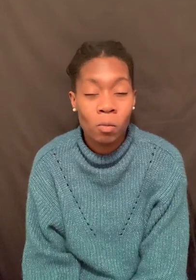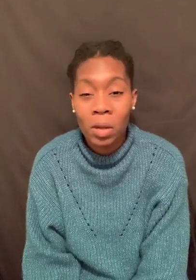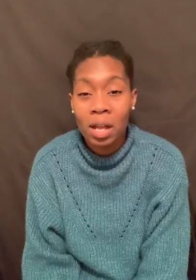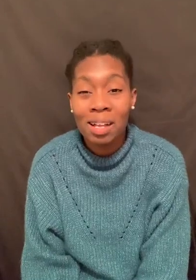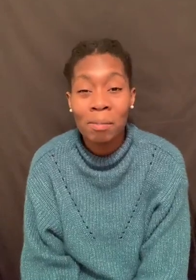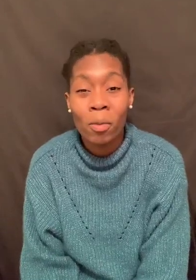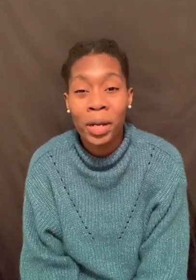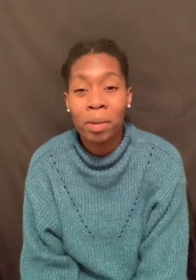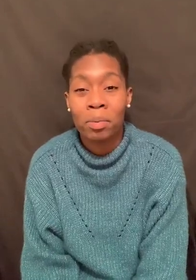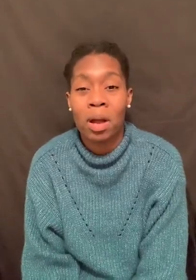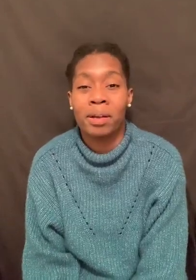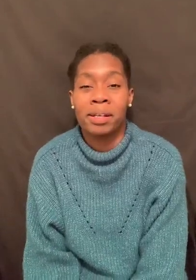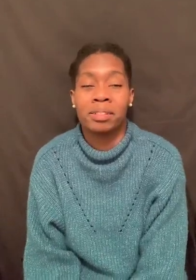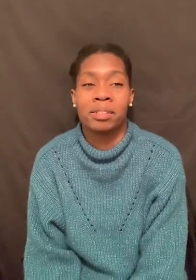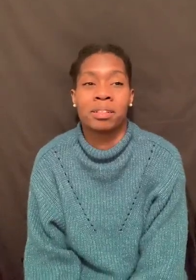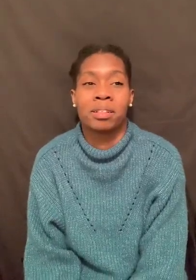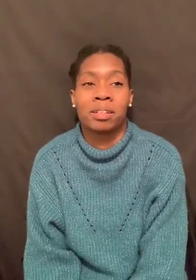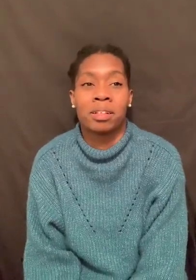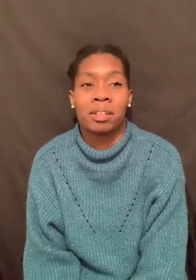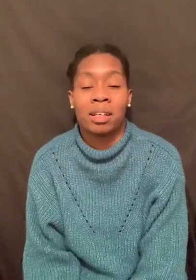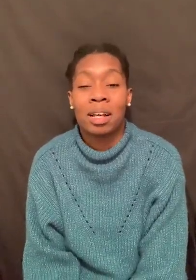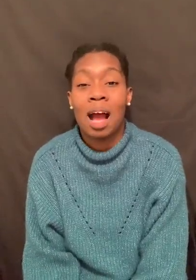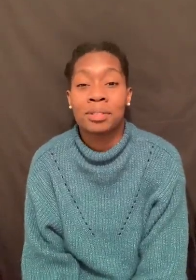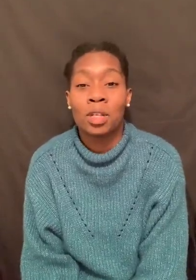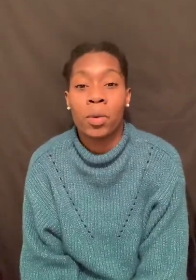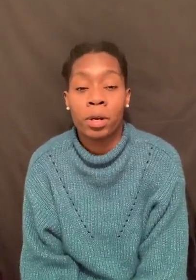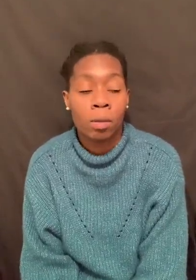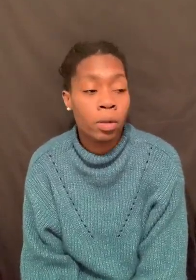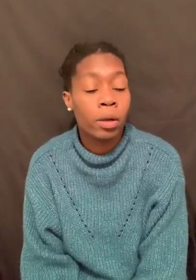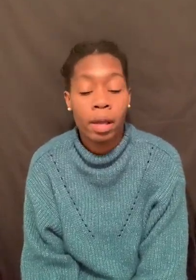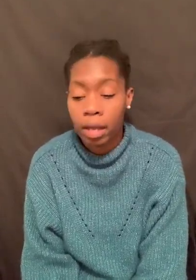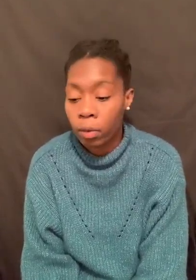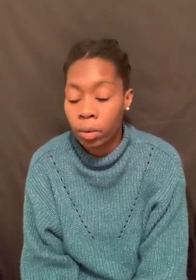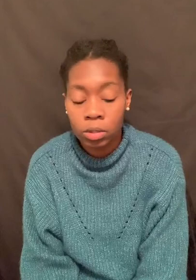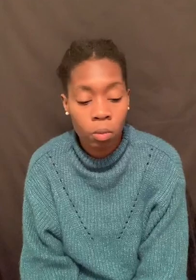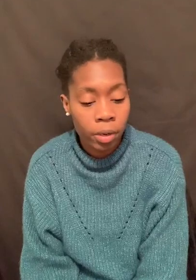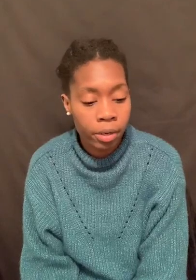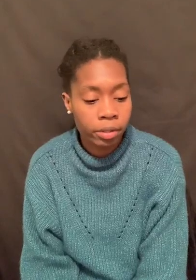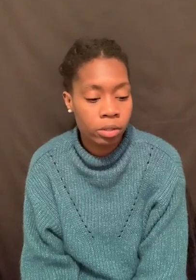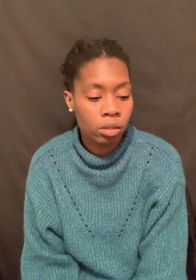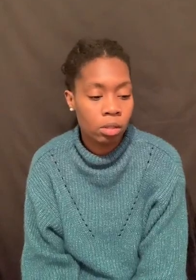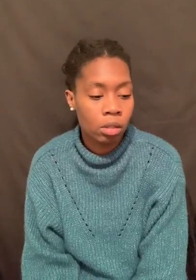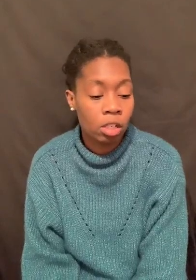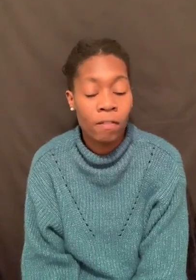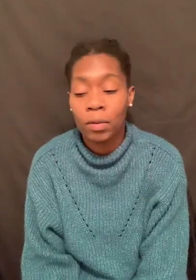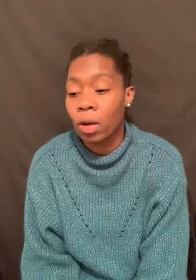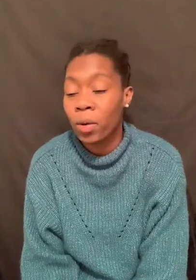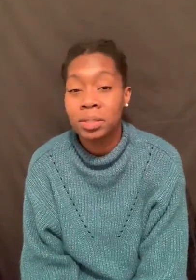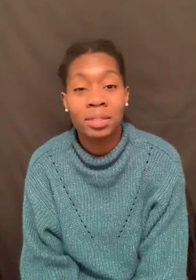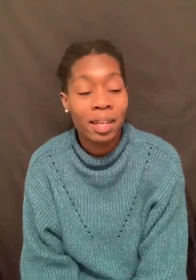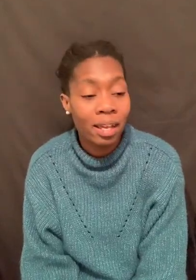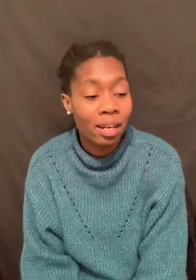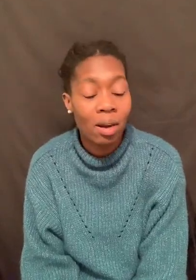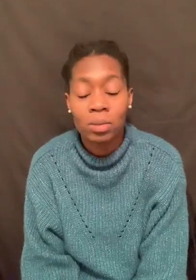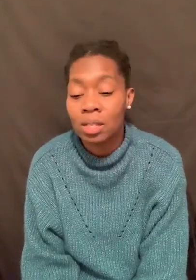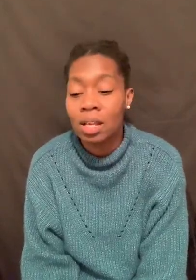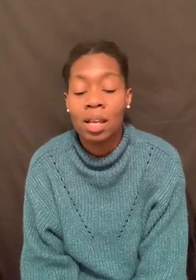Well, I'm a work in progress. God's still working on me. Okay, where's the works? Maybe that works is dead. don't see.